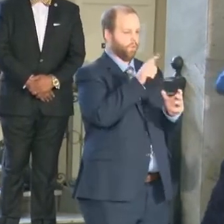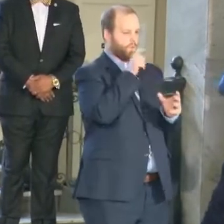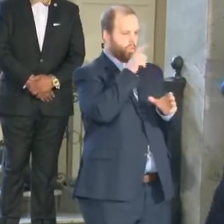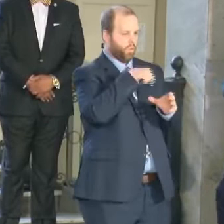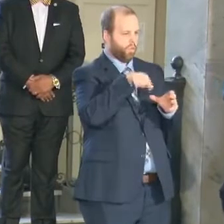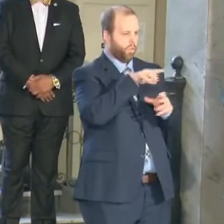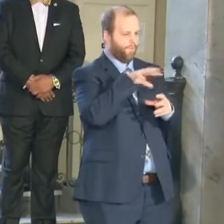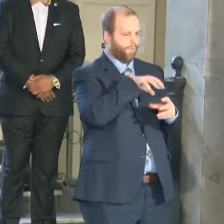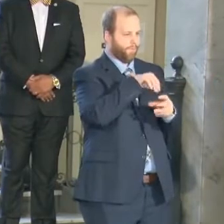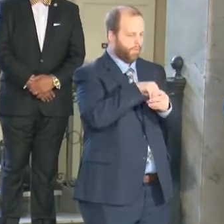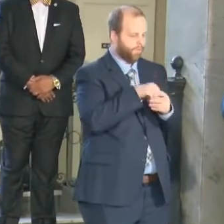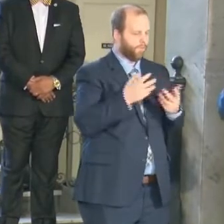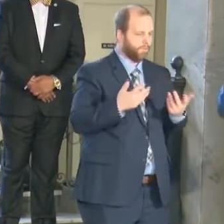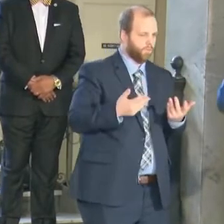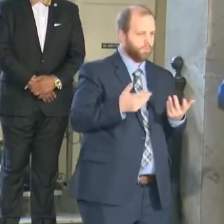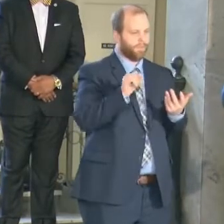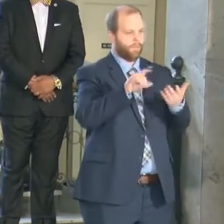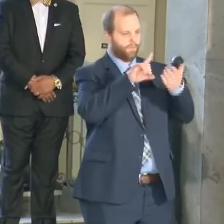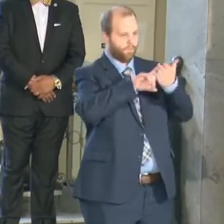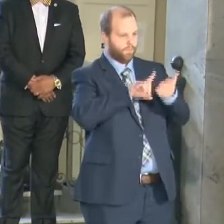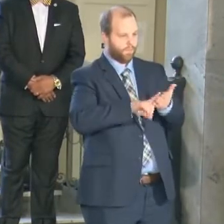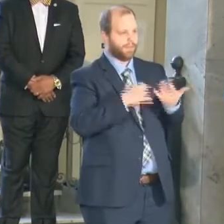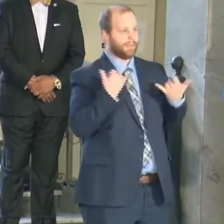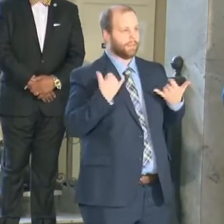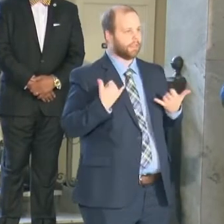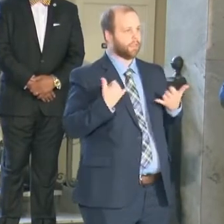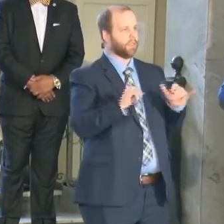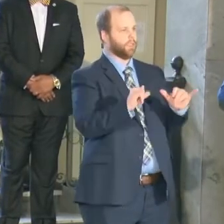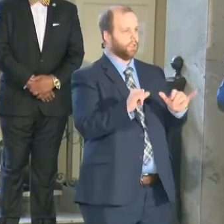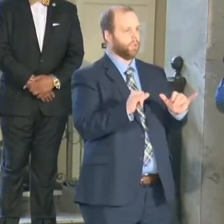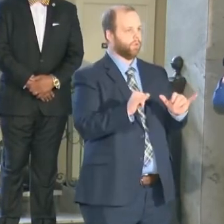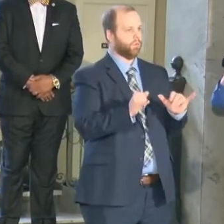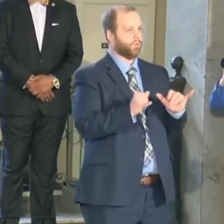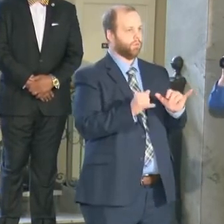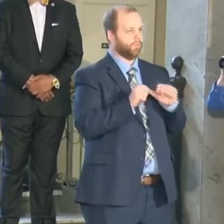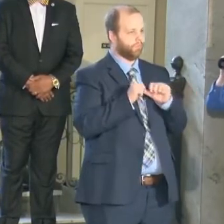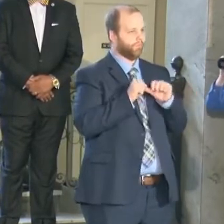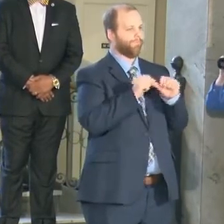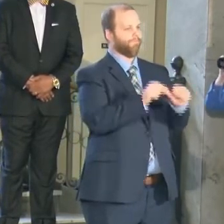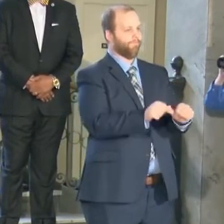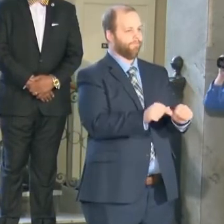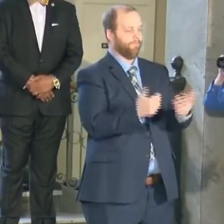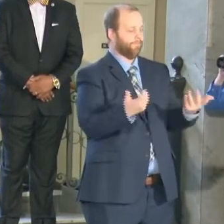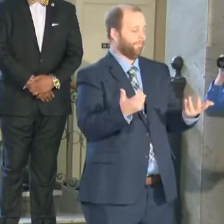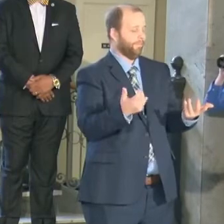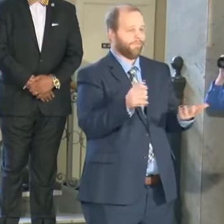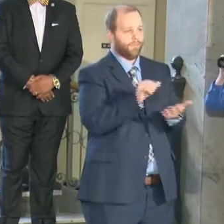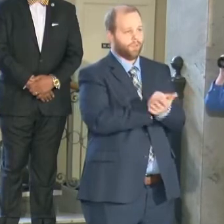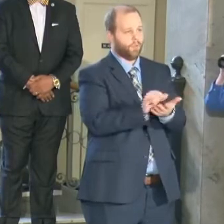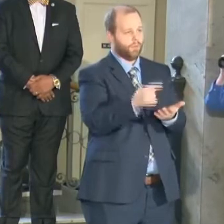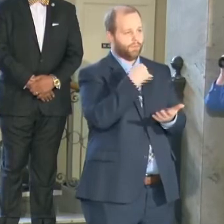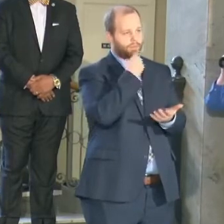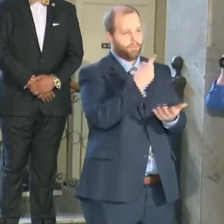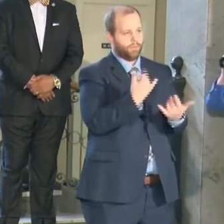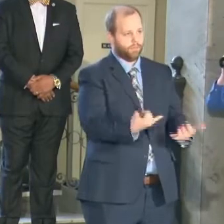and the investigation is still very much active and ongoing and that's about the best that i can tell you at this point